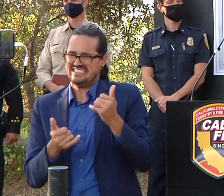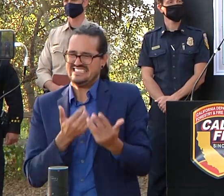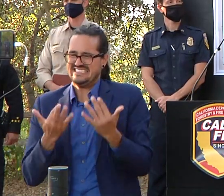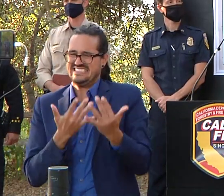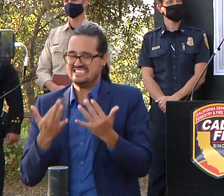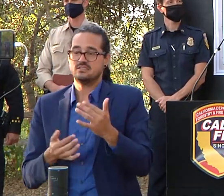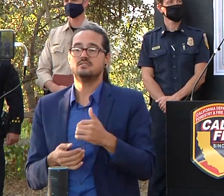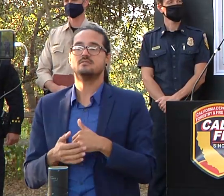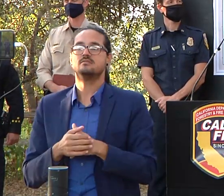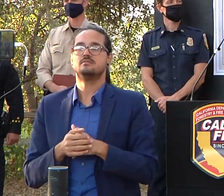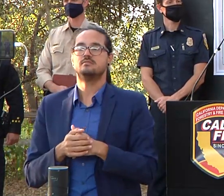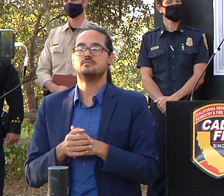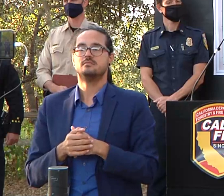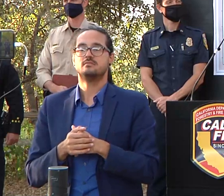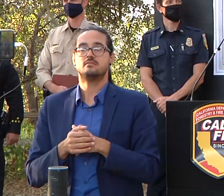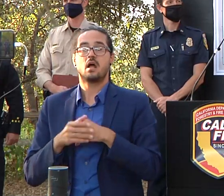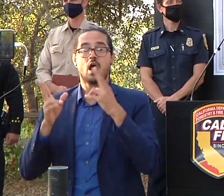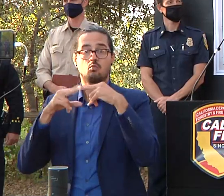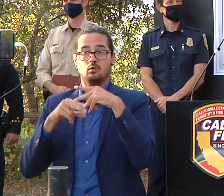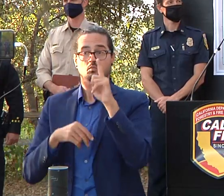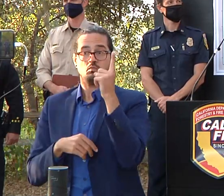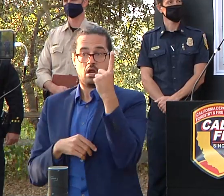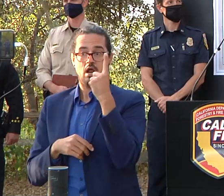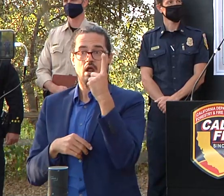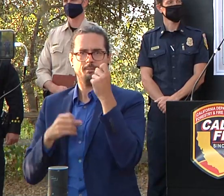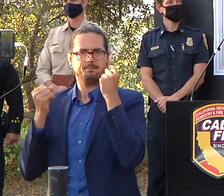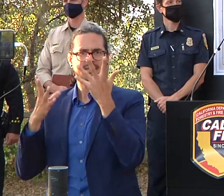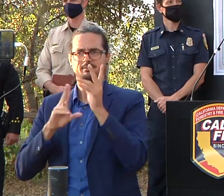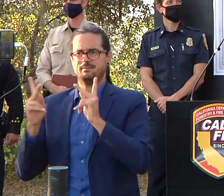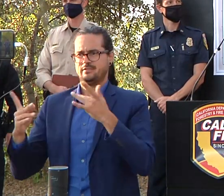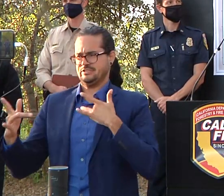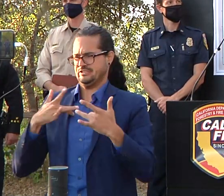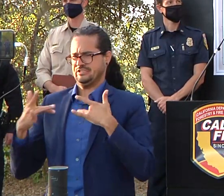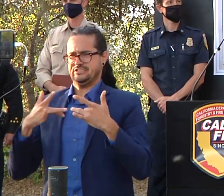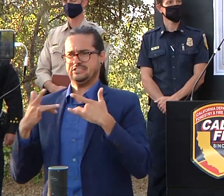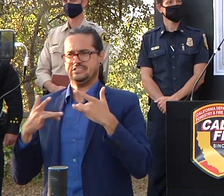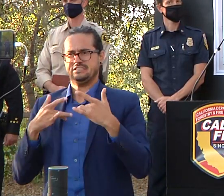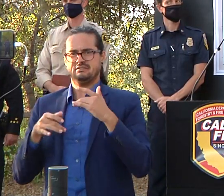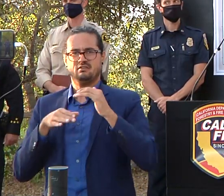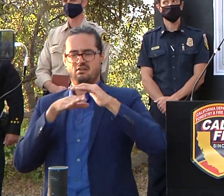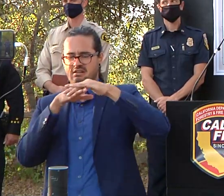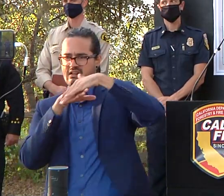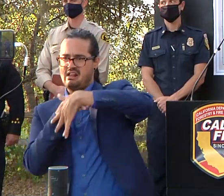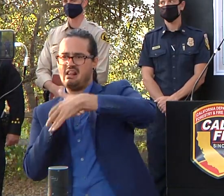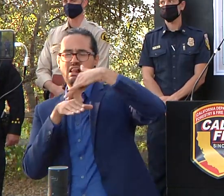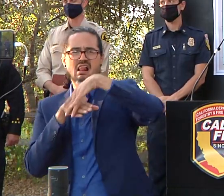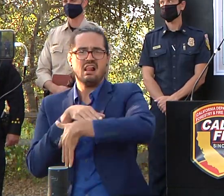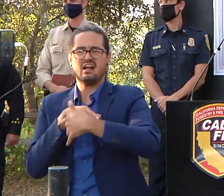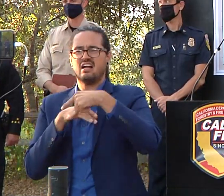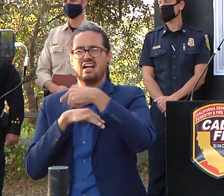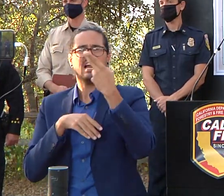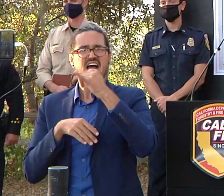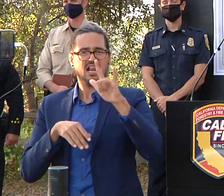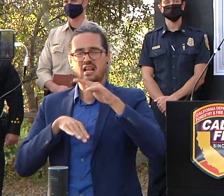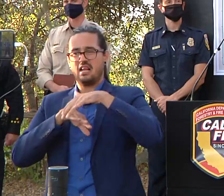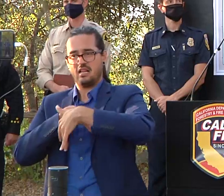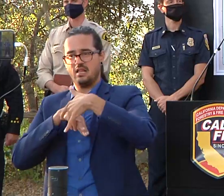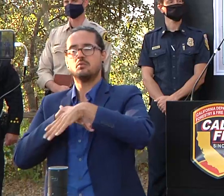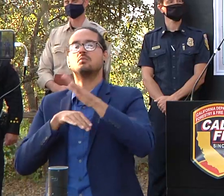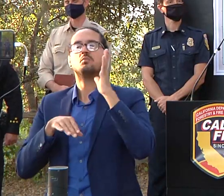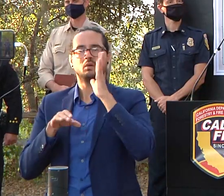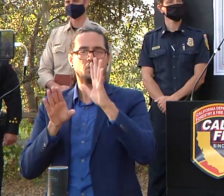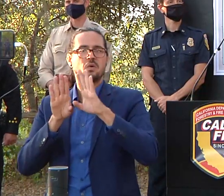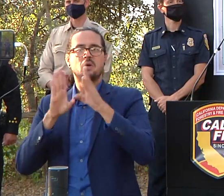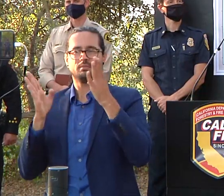there's a lot of debris coming down off the hillsides on the highway one that's over a hundred years of infrastructure